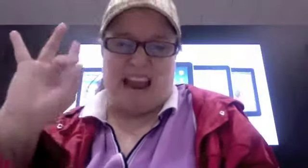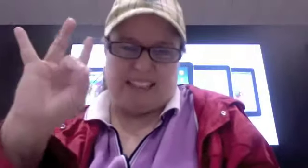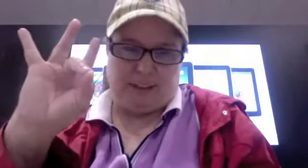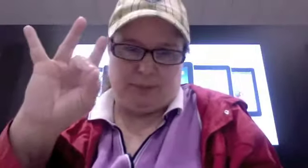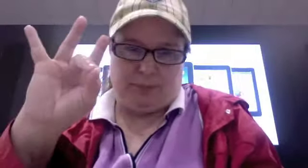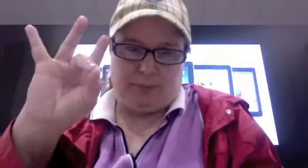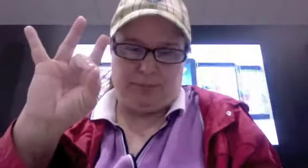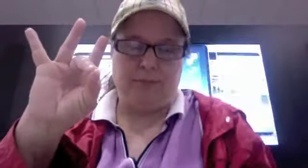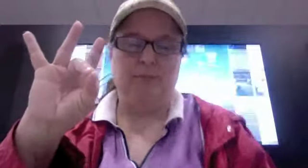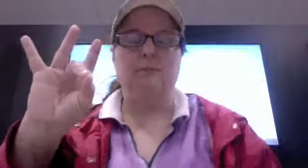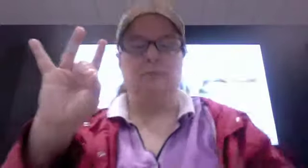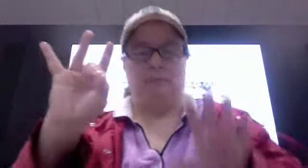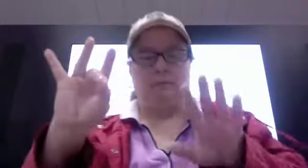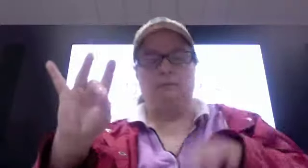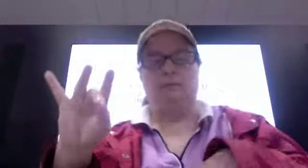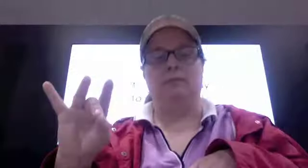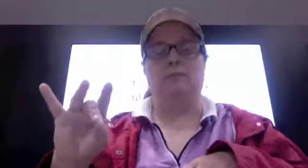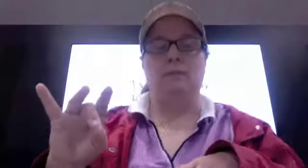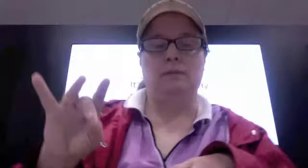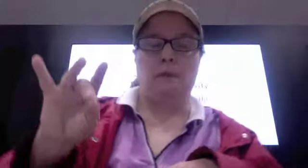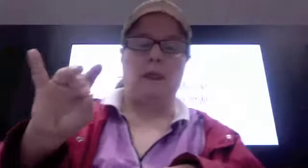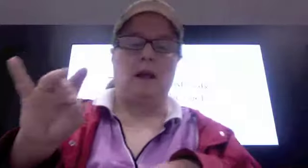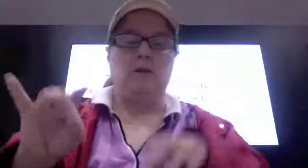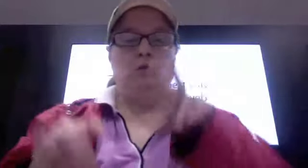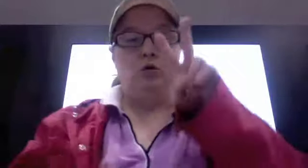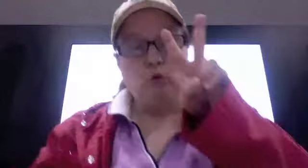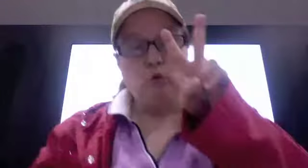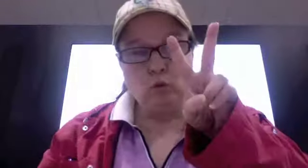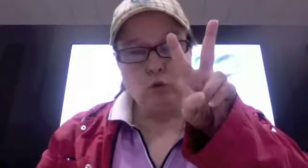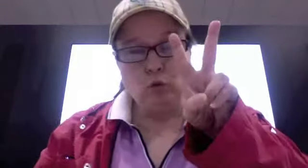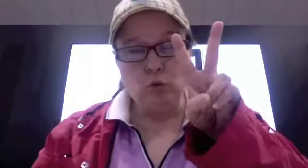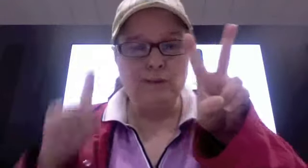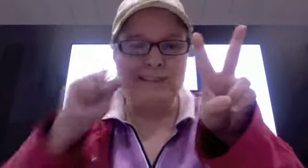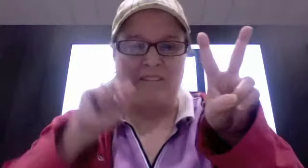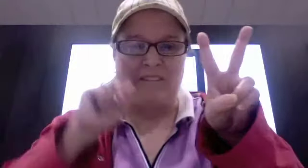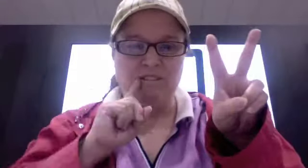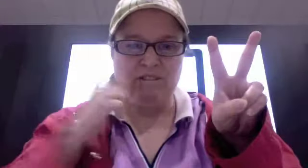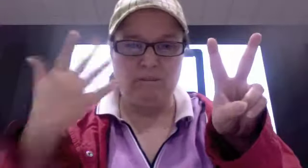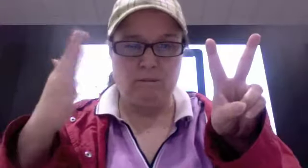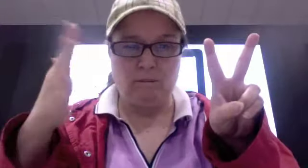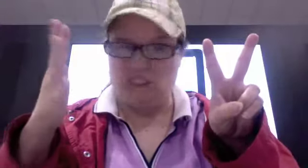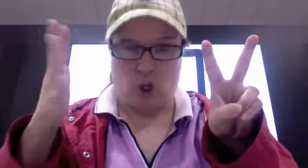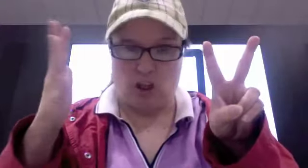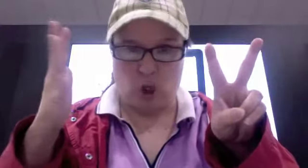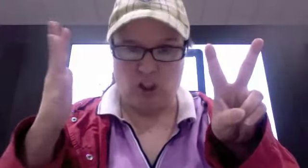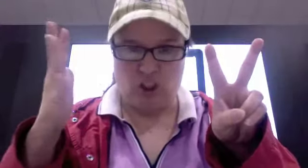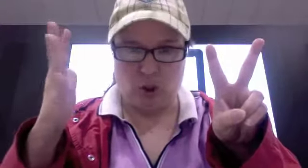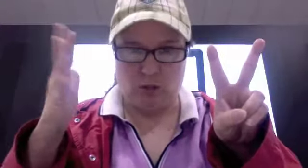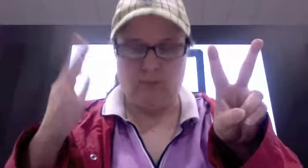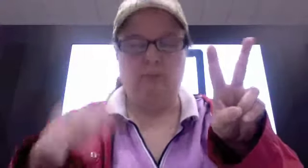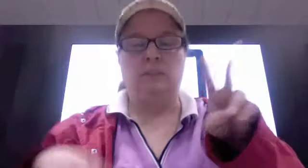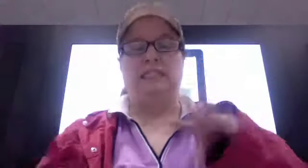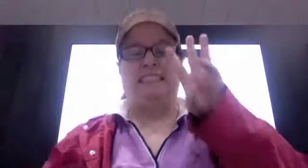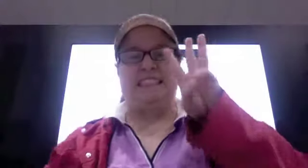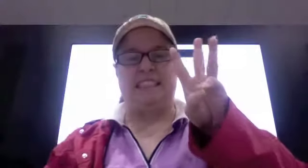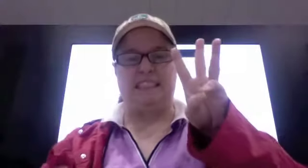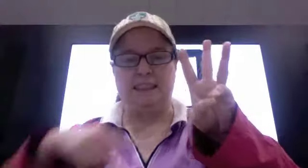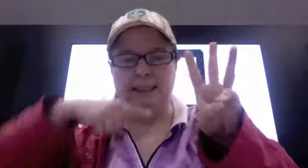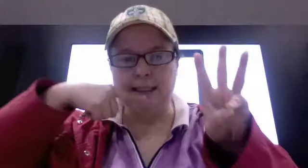I can't go home and wait until you get home. I'm going to feed her email. Unless she's, you know, unless she's in the hospital or something. You know,